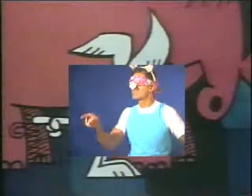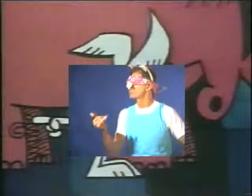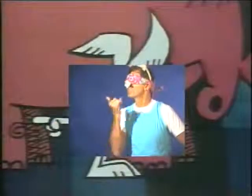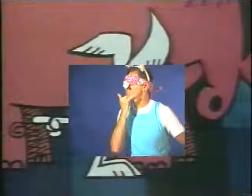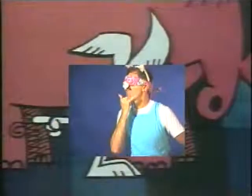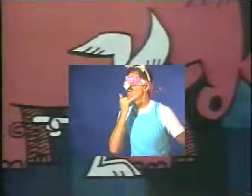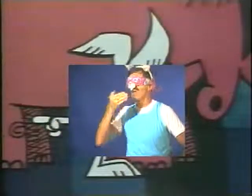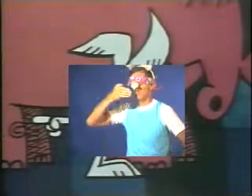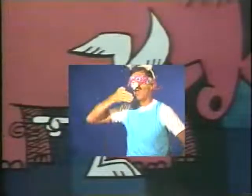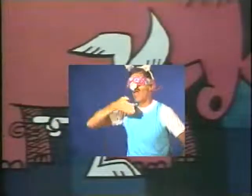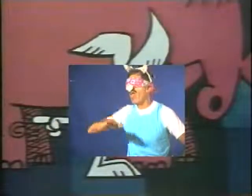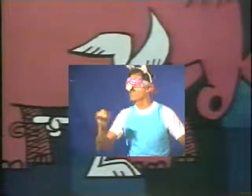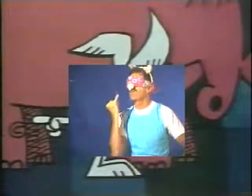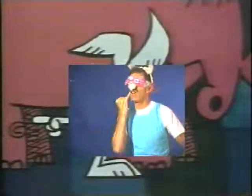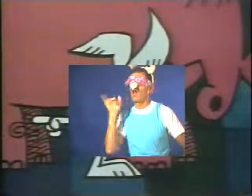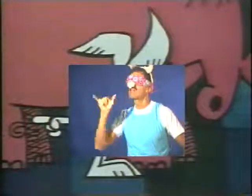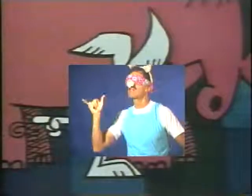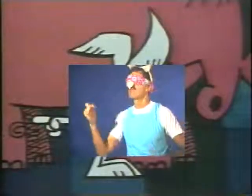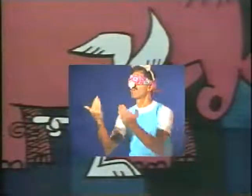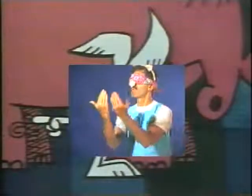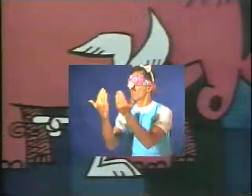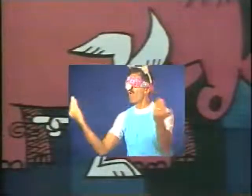You're wrong. An elephant is like a big wall.